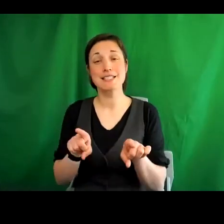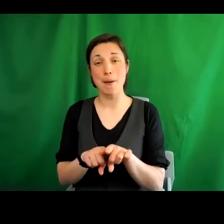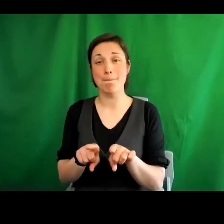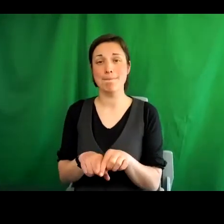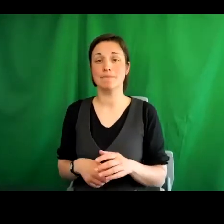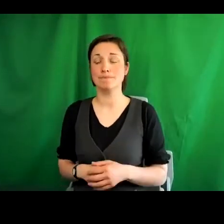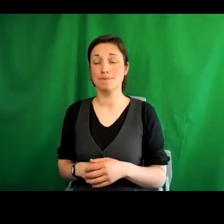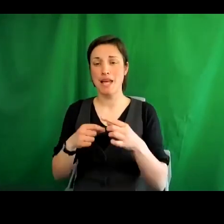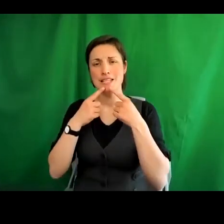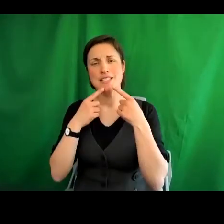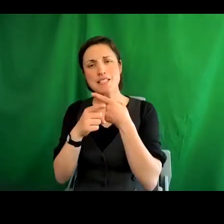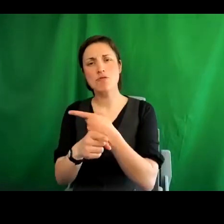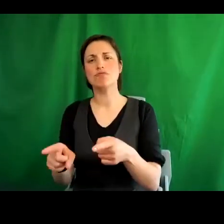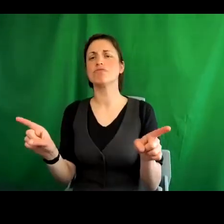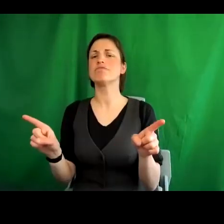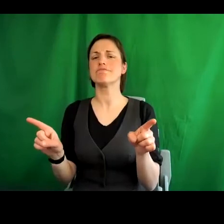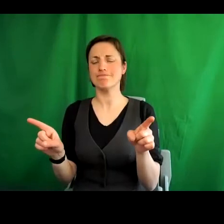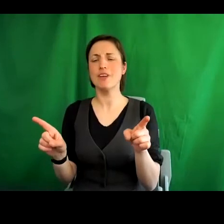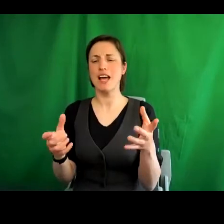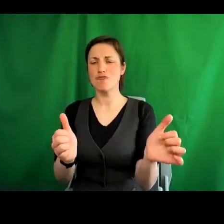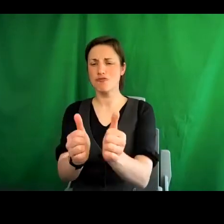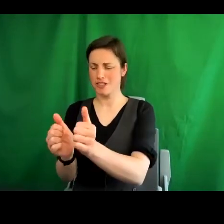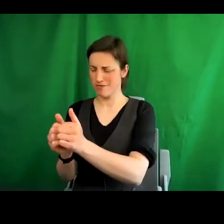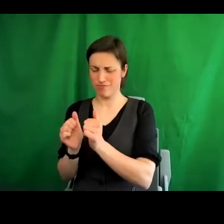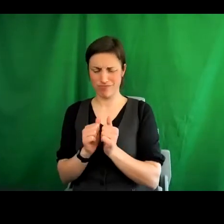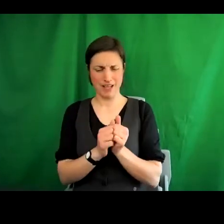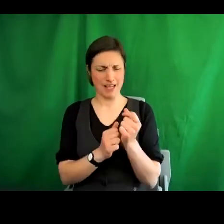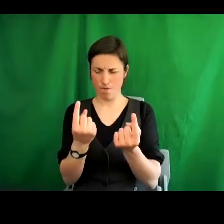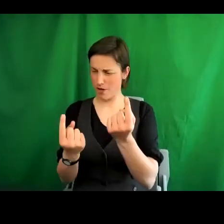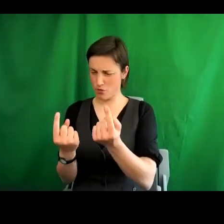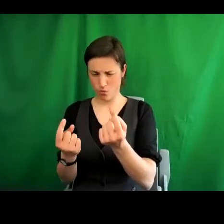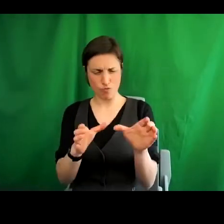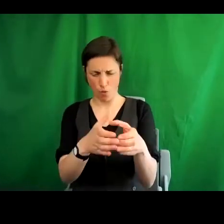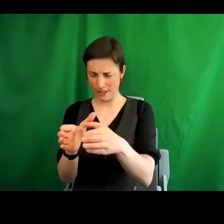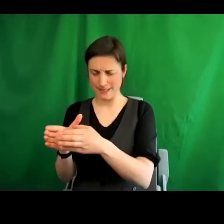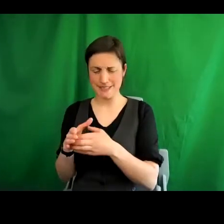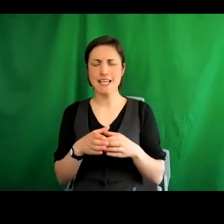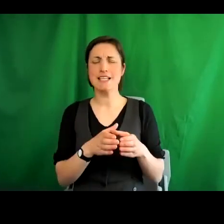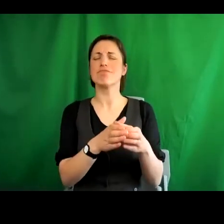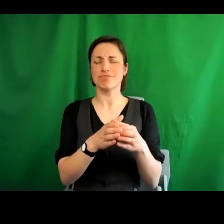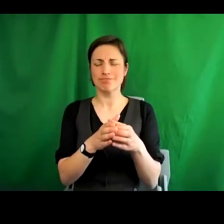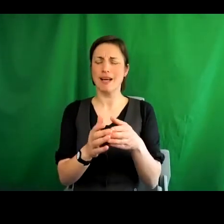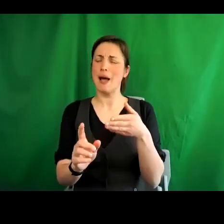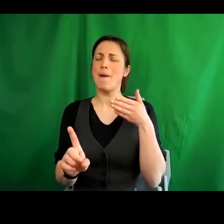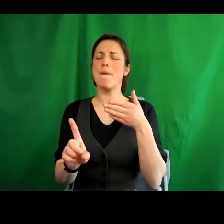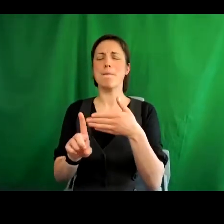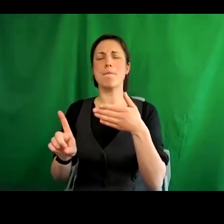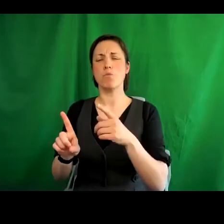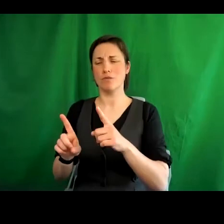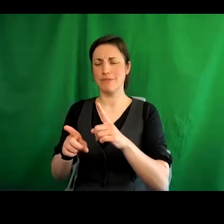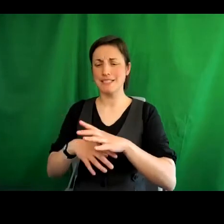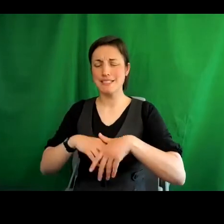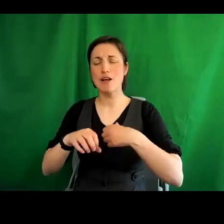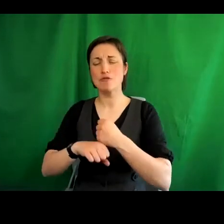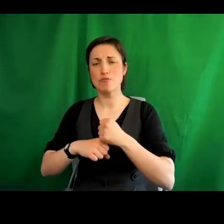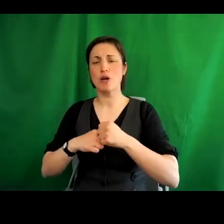years in which a growing number of individuals and organisations had been meeting with the aim of developing systems and structures to